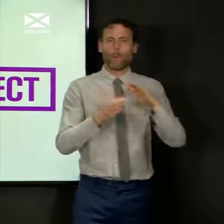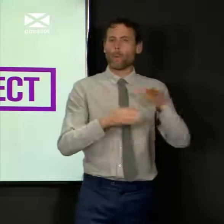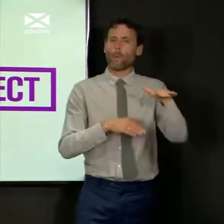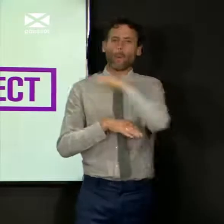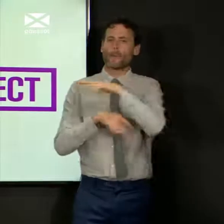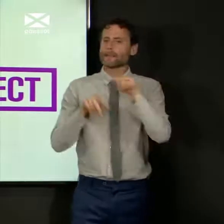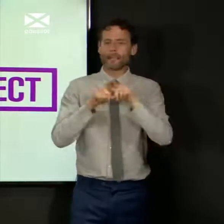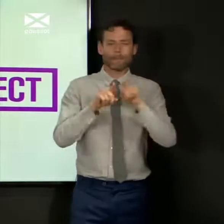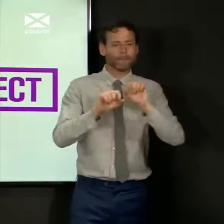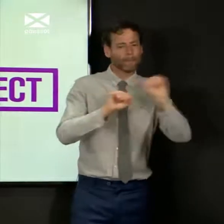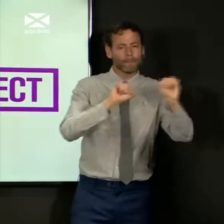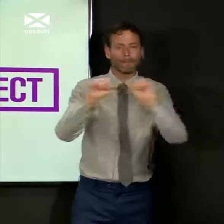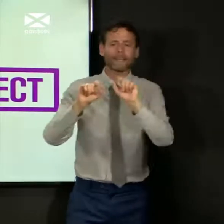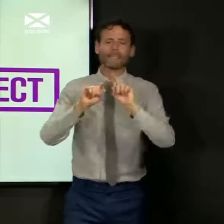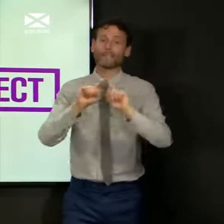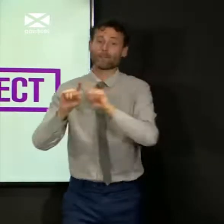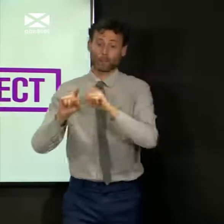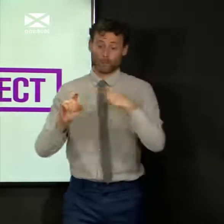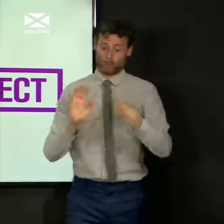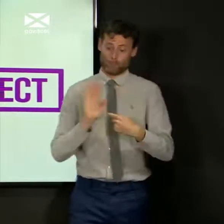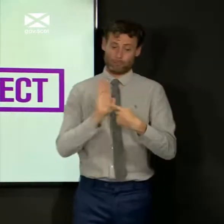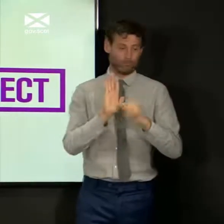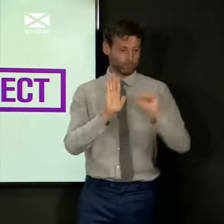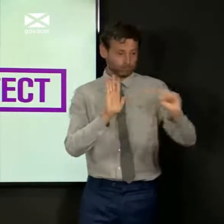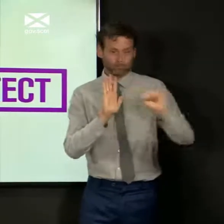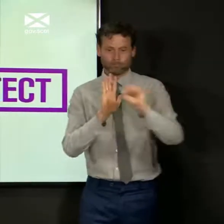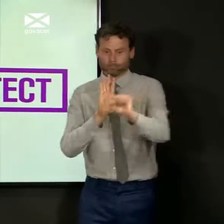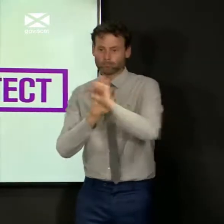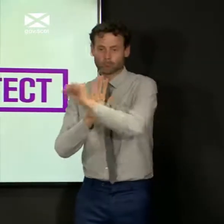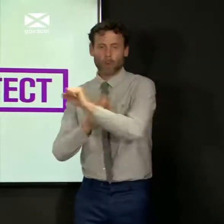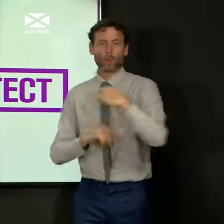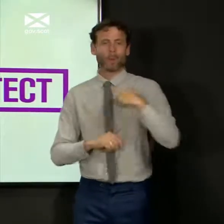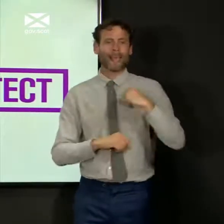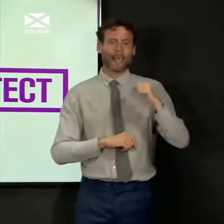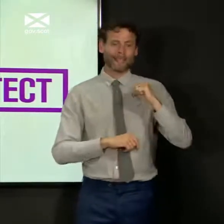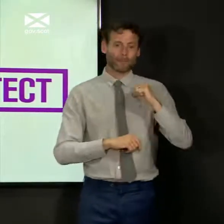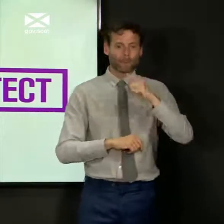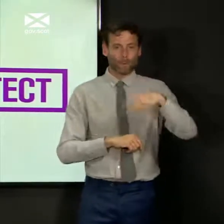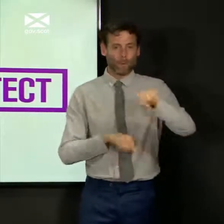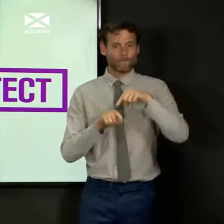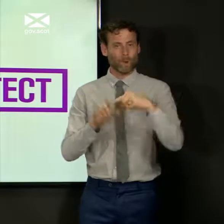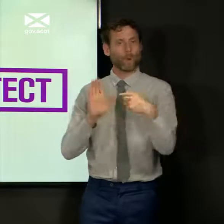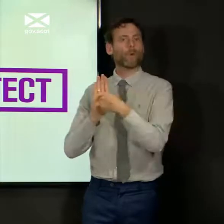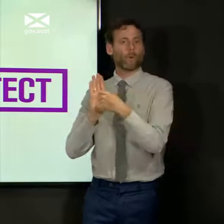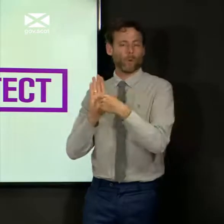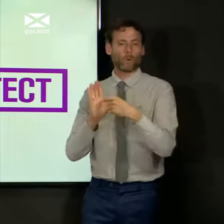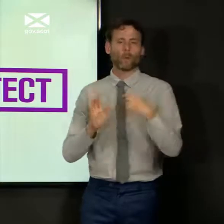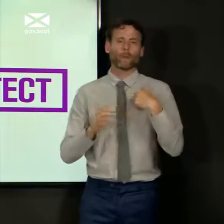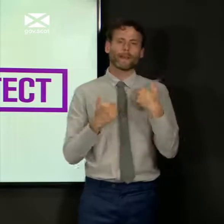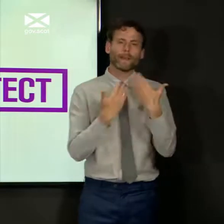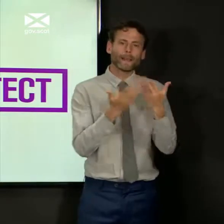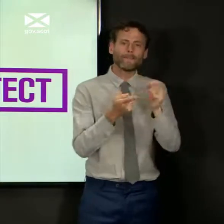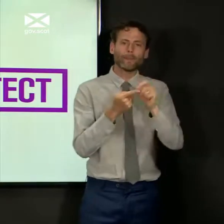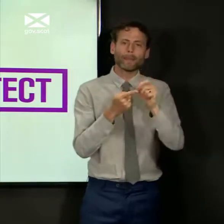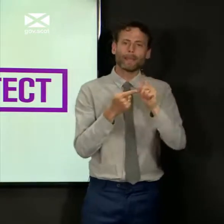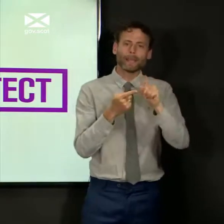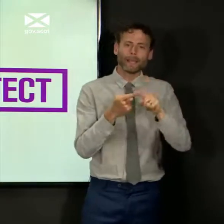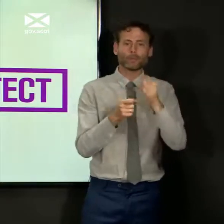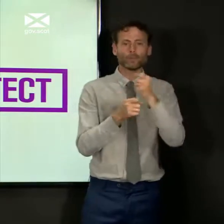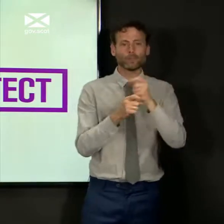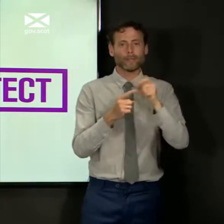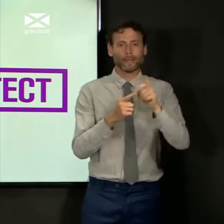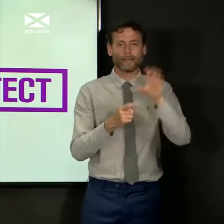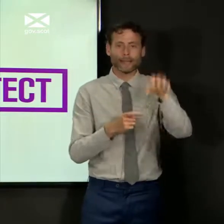continue to be followed as it is being followed just now. We already provide PPE to GP practices and community